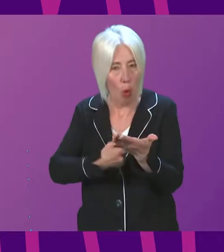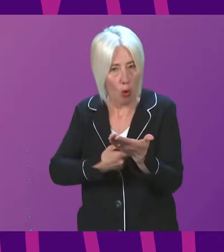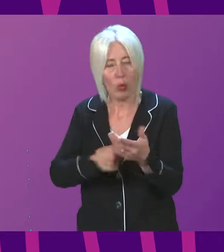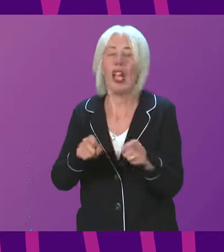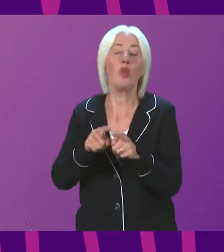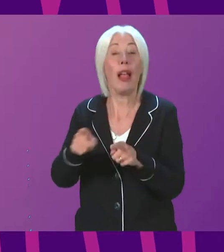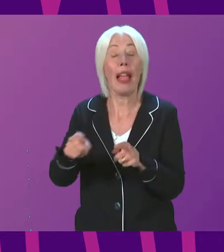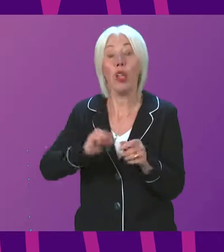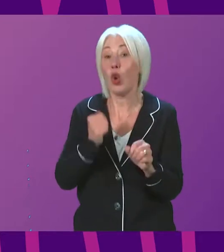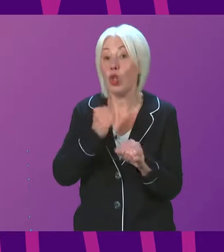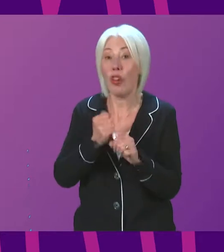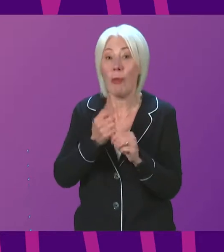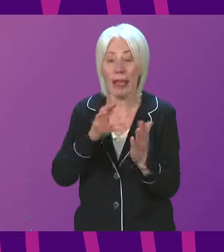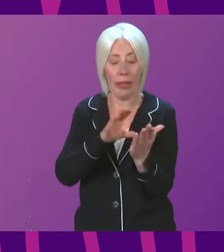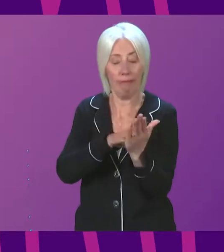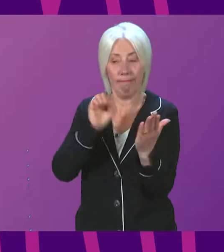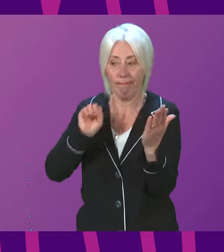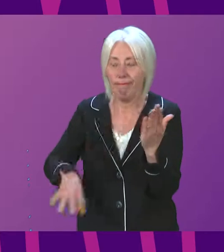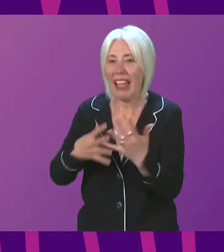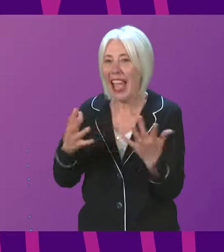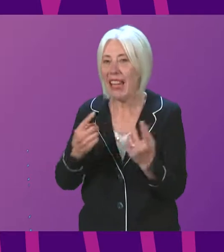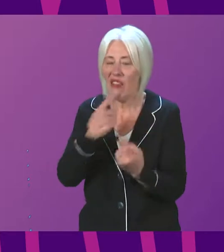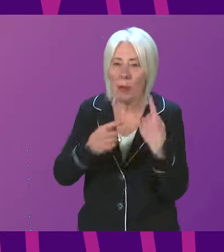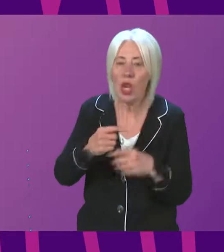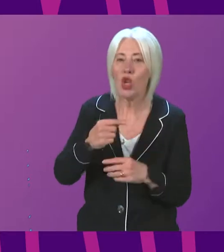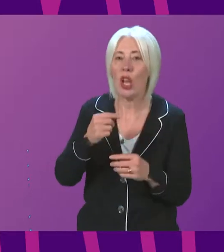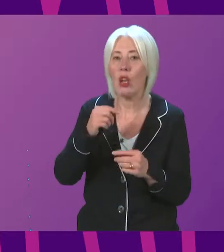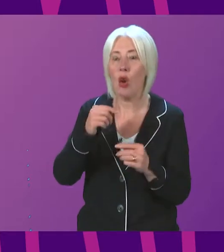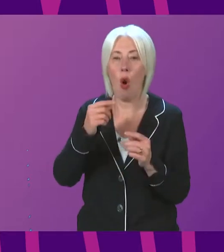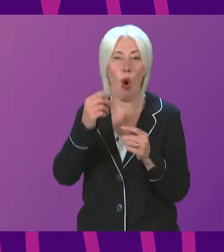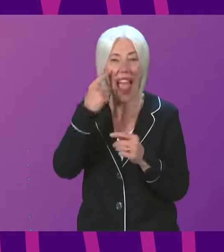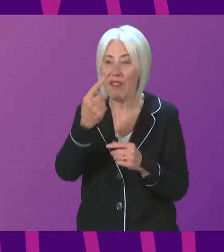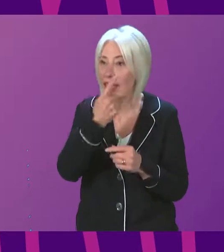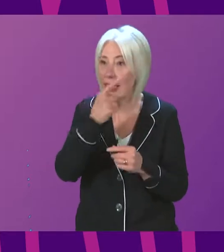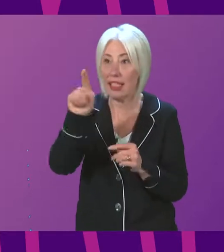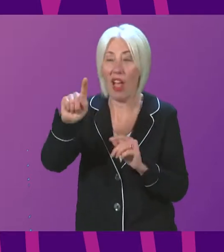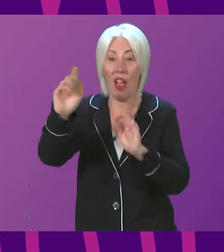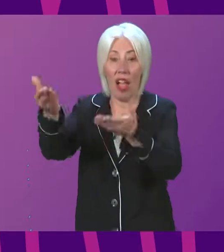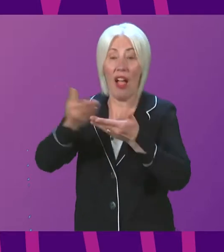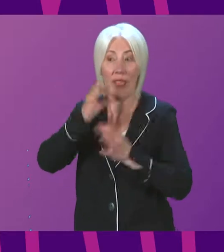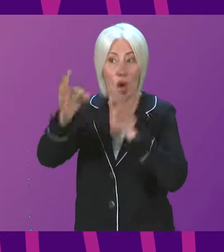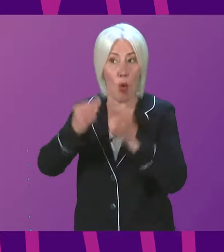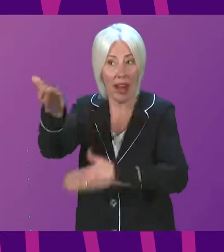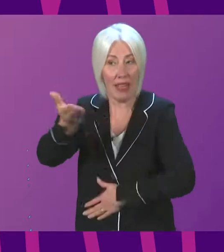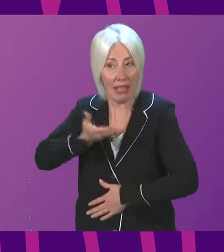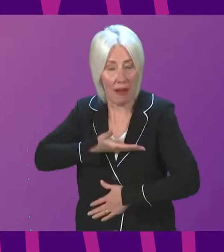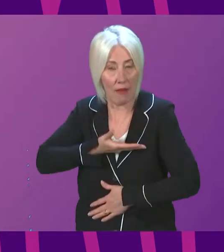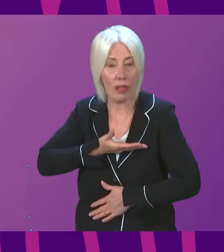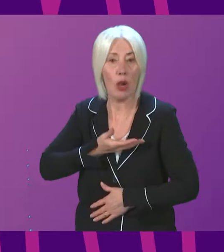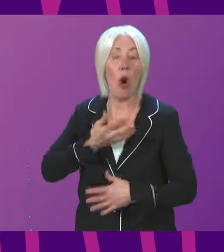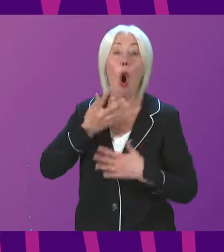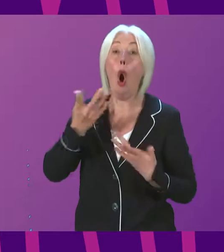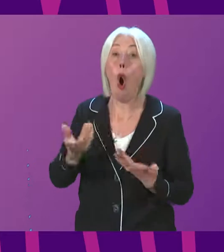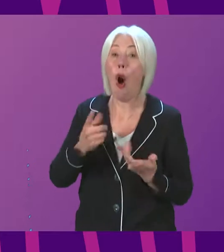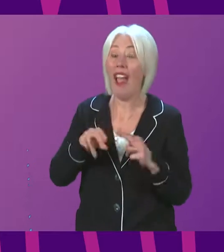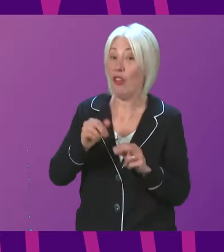able to redact any material or evidence released by the inquiry, or indeed any of the evidence that it itself will